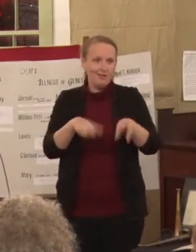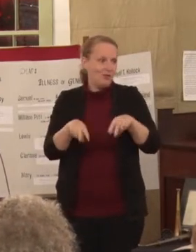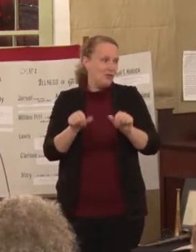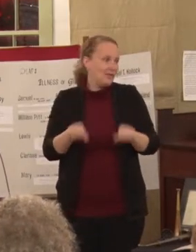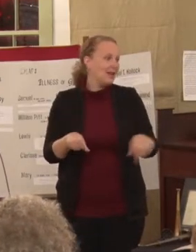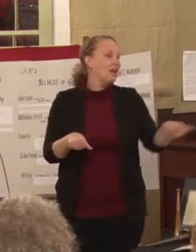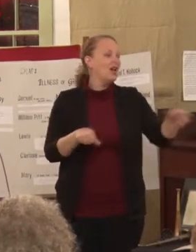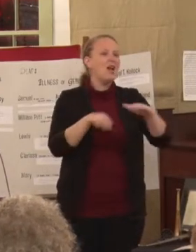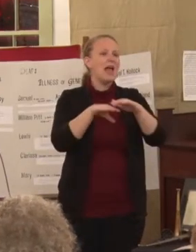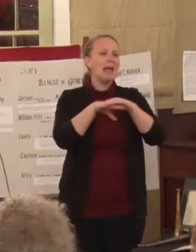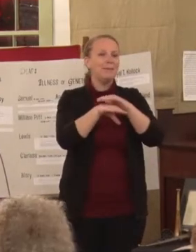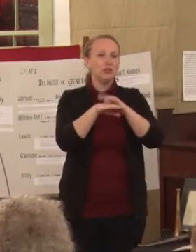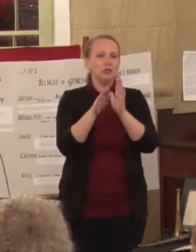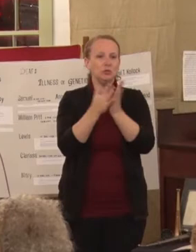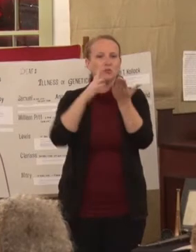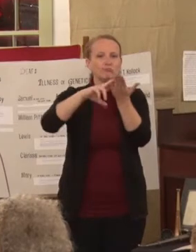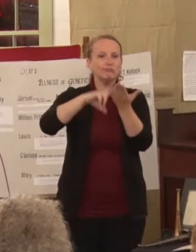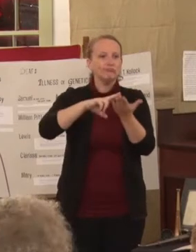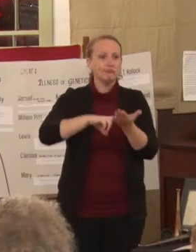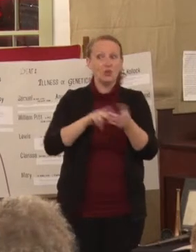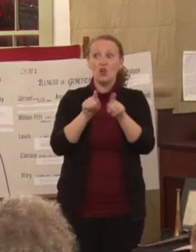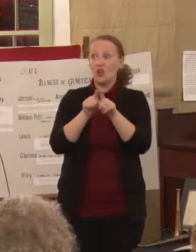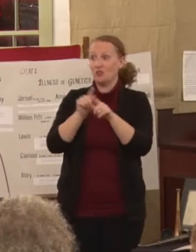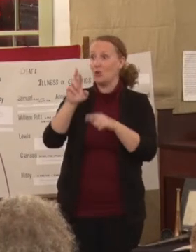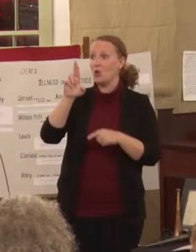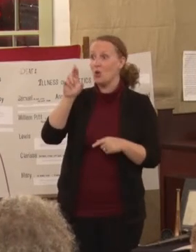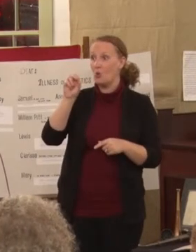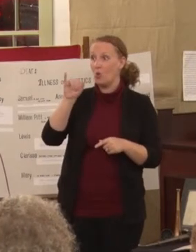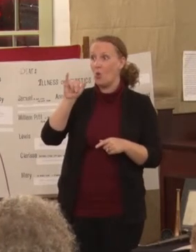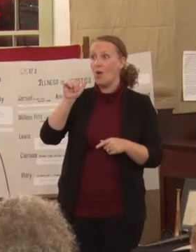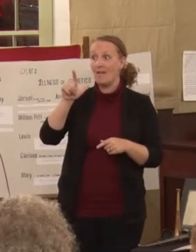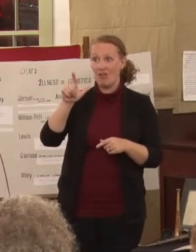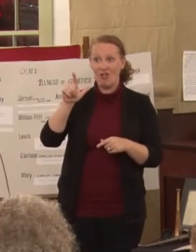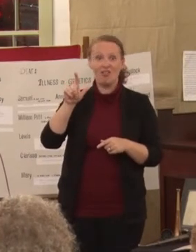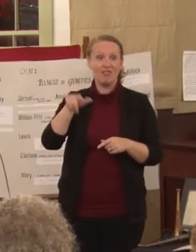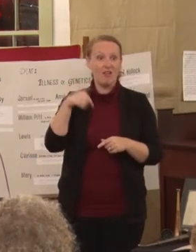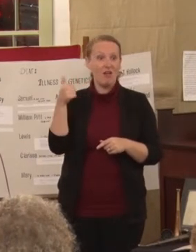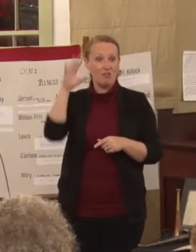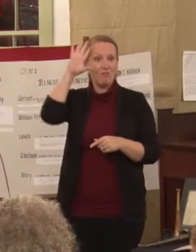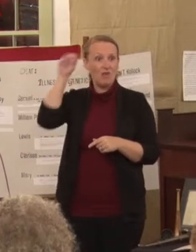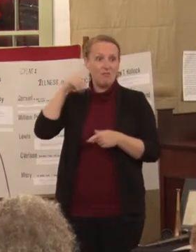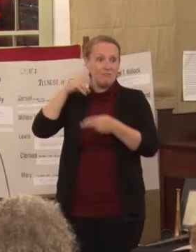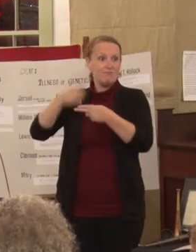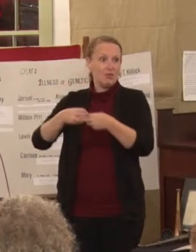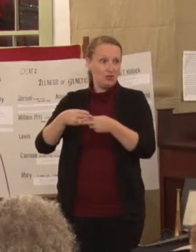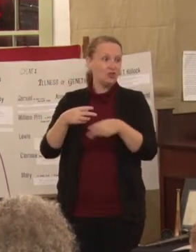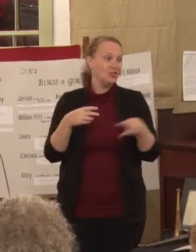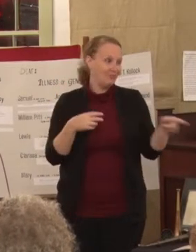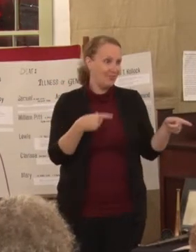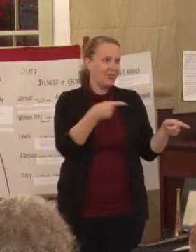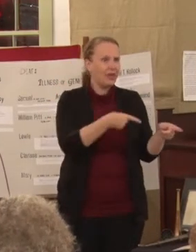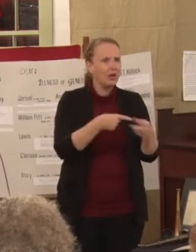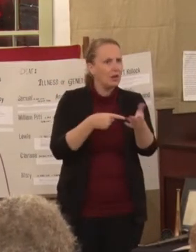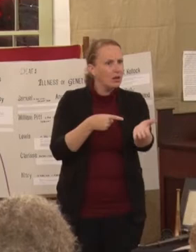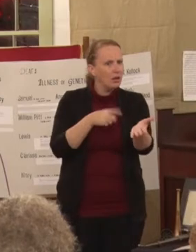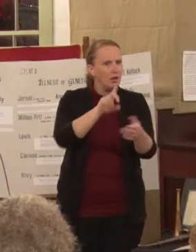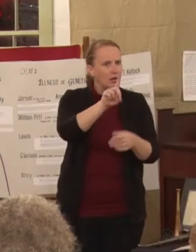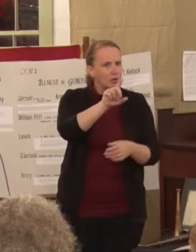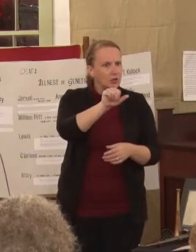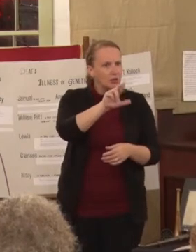is here. has Royal College admissions records as well, so please look at those. And Darlene, one of our alumni